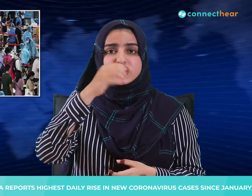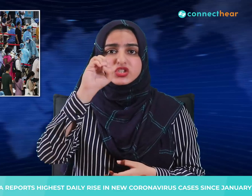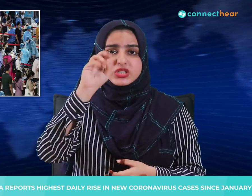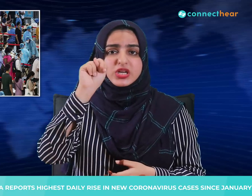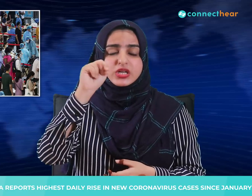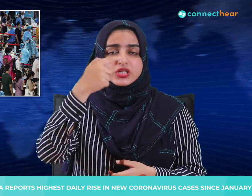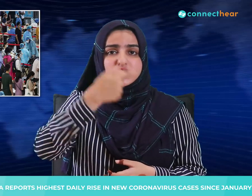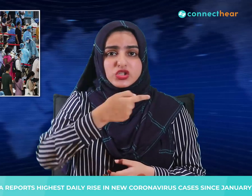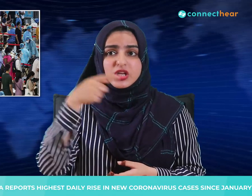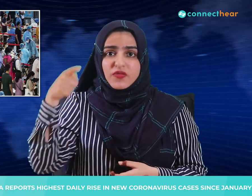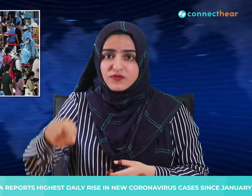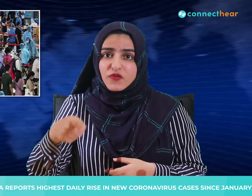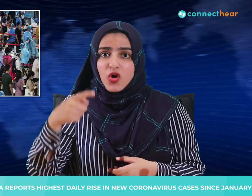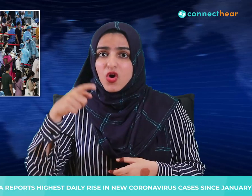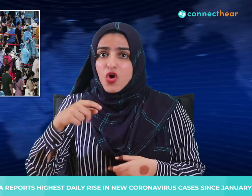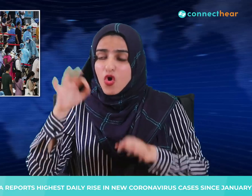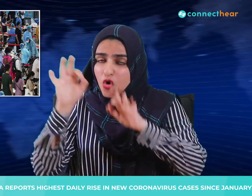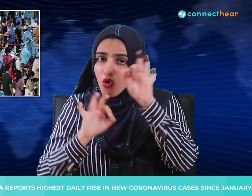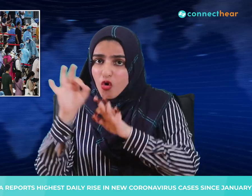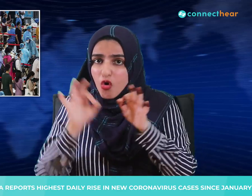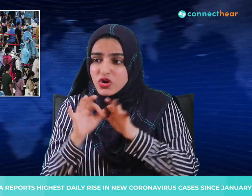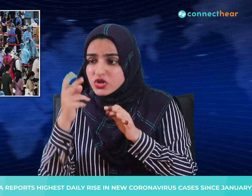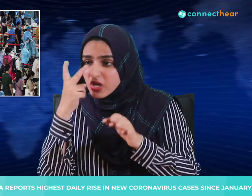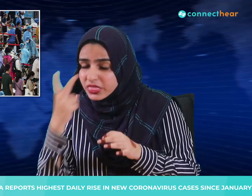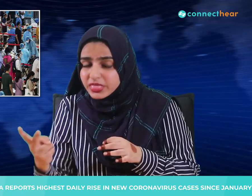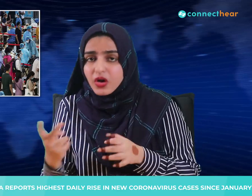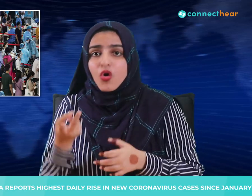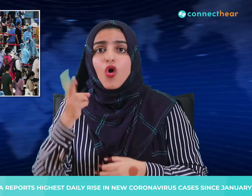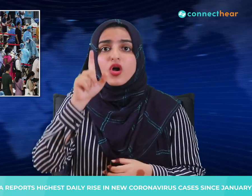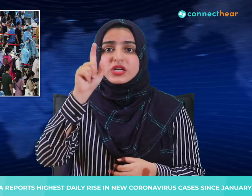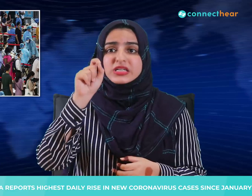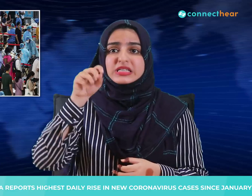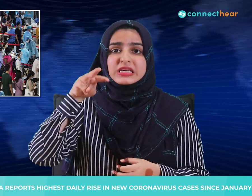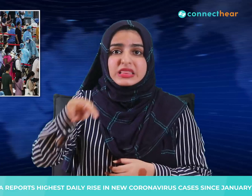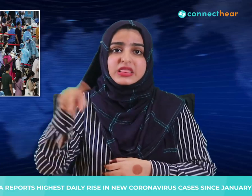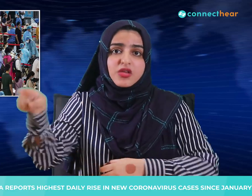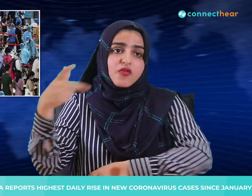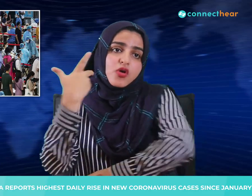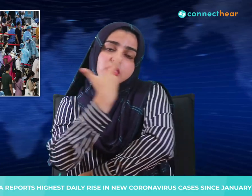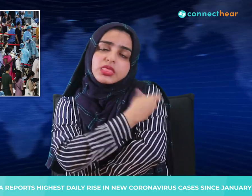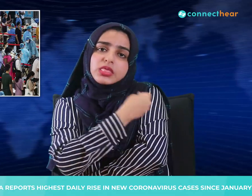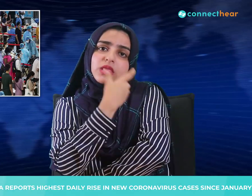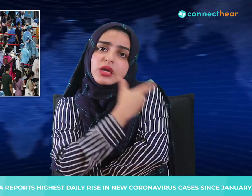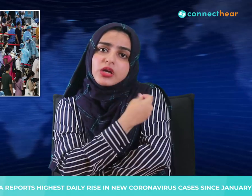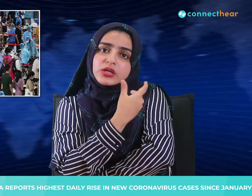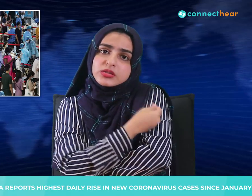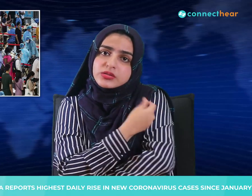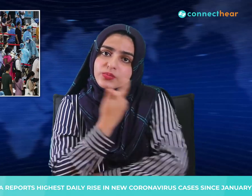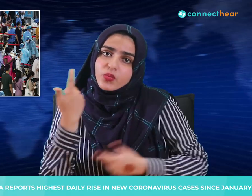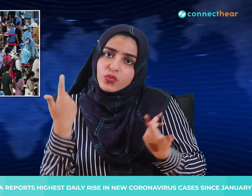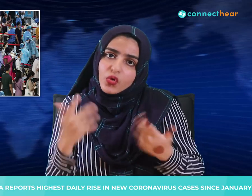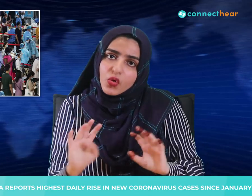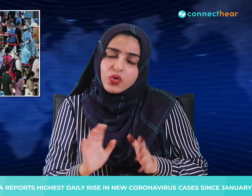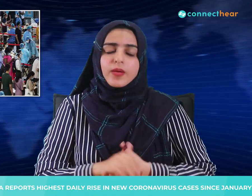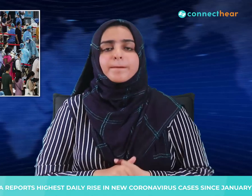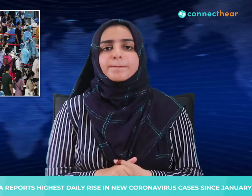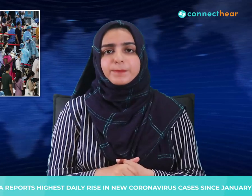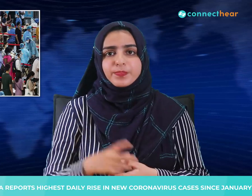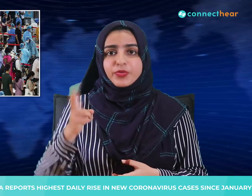Beijing has tightened border controls and even supplied over 10,000 COVID-19 vaccines to the